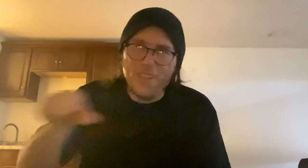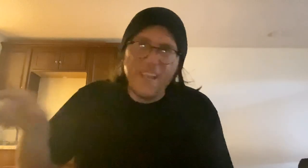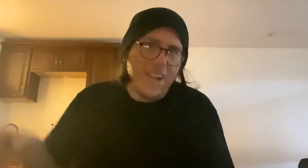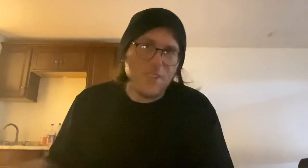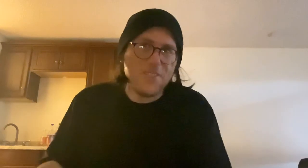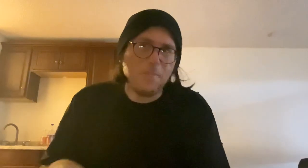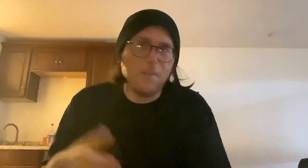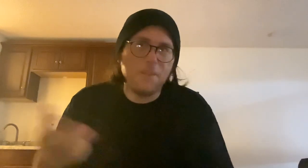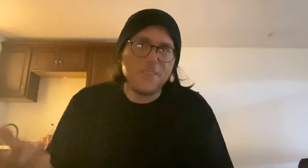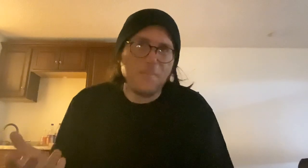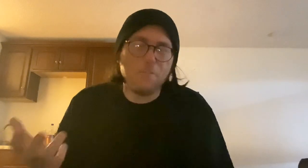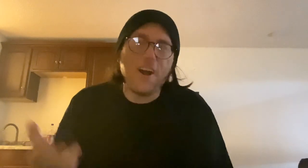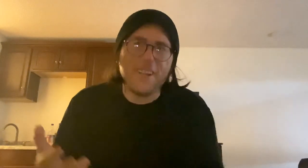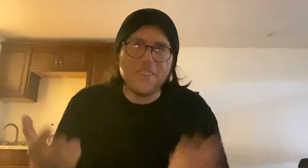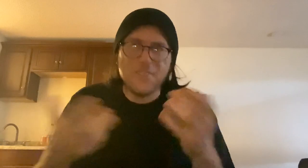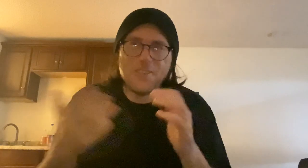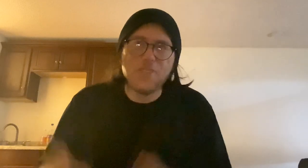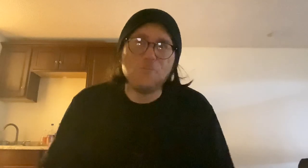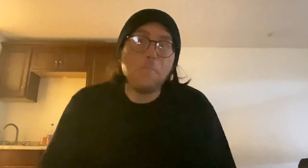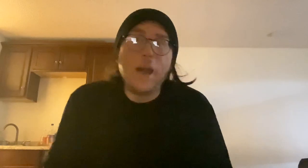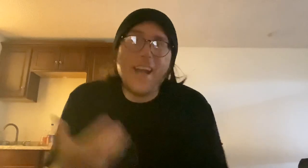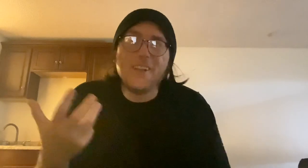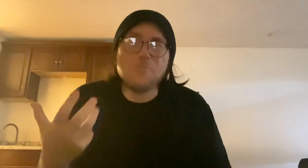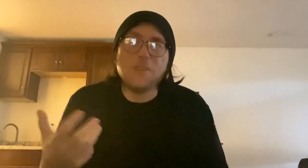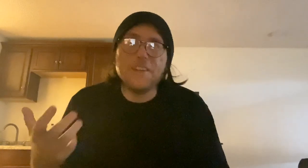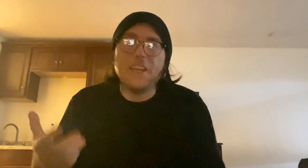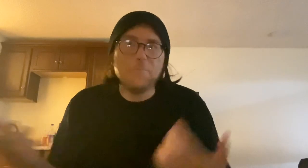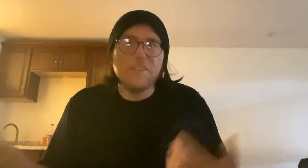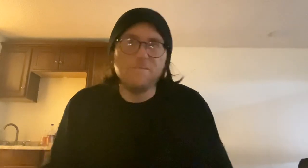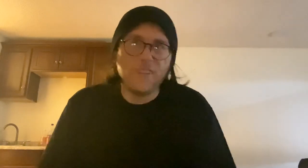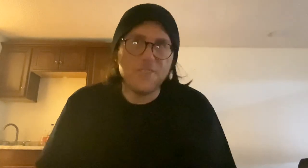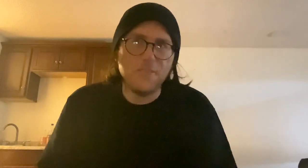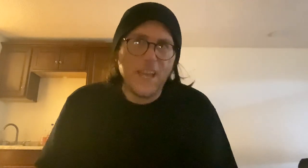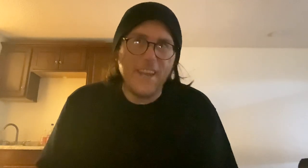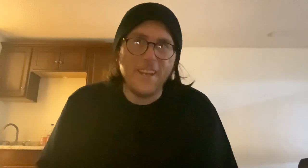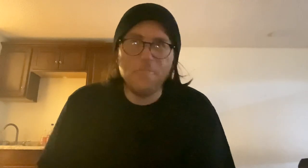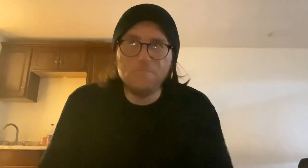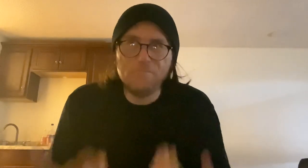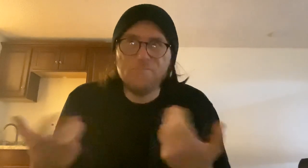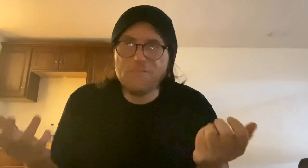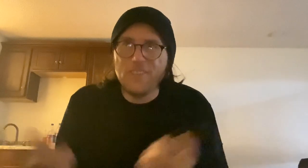actually the same company, same product. It just gets repackaged, renamed, and also edited to